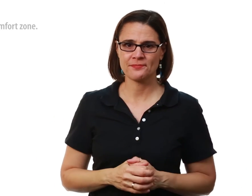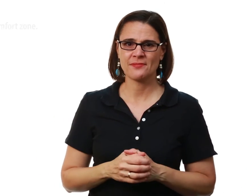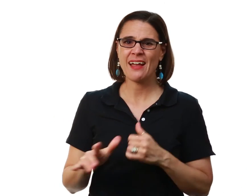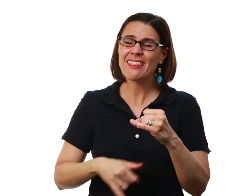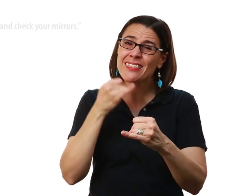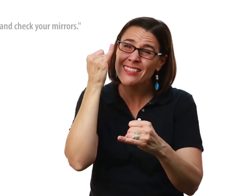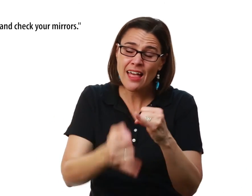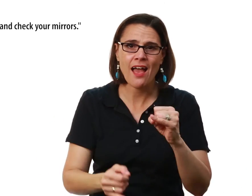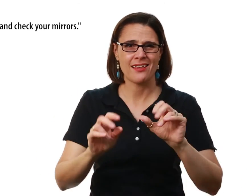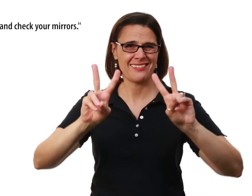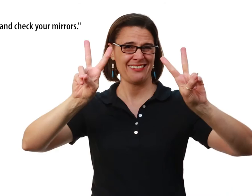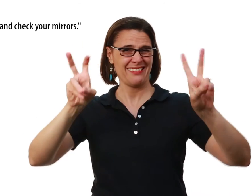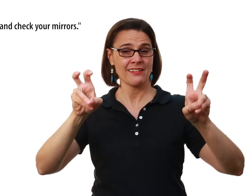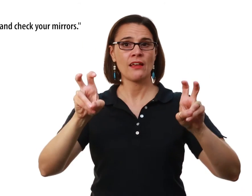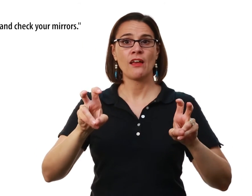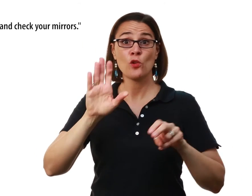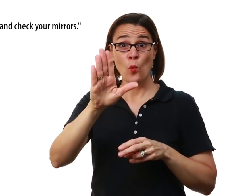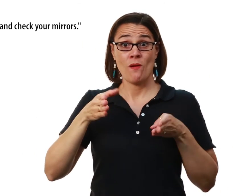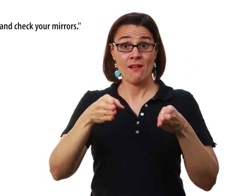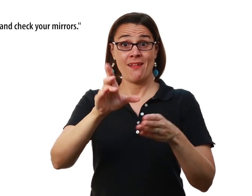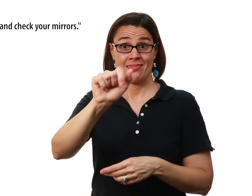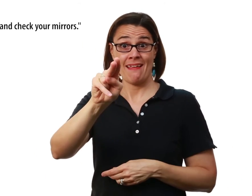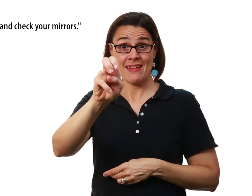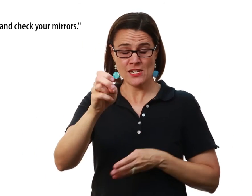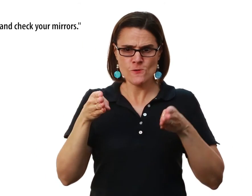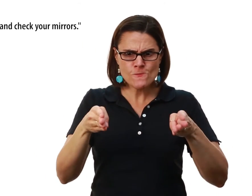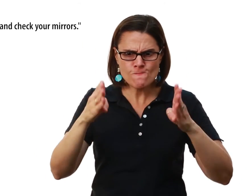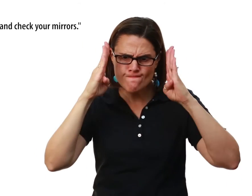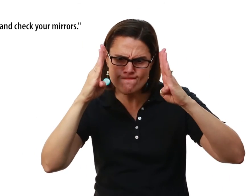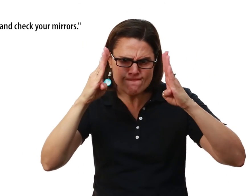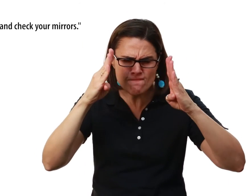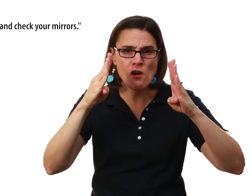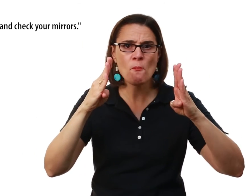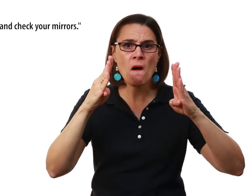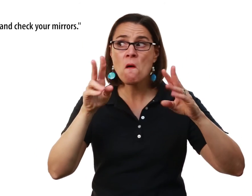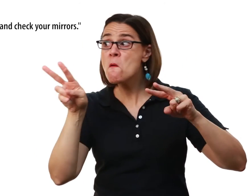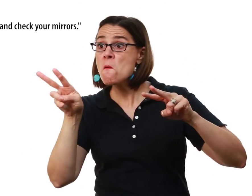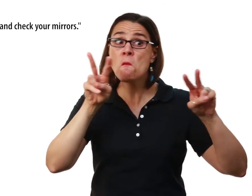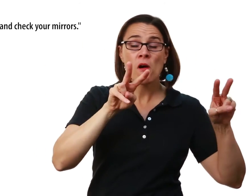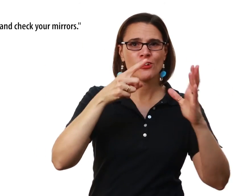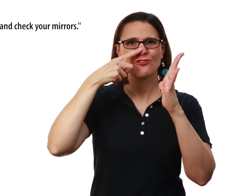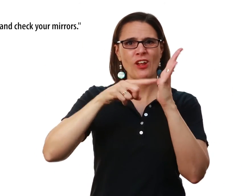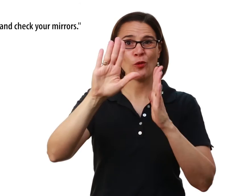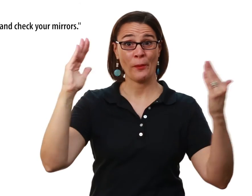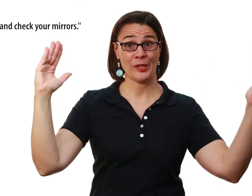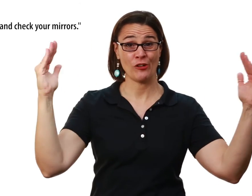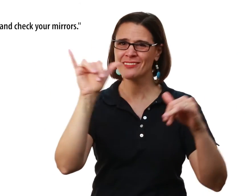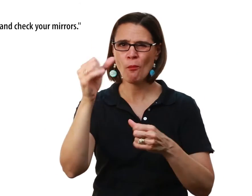And lastly, we would like you to stay in your lane And pay attention to what you are doing While checking your mirrors Just like